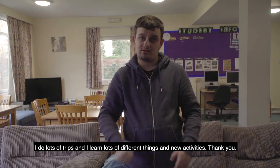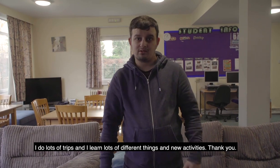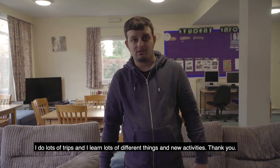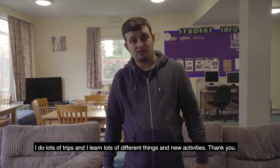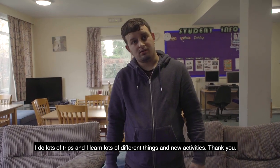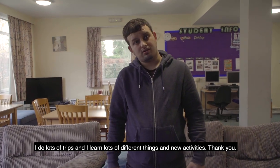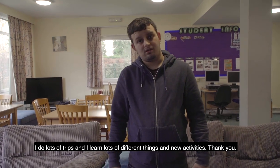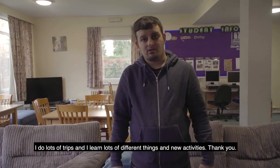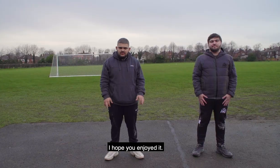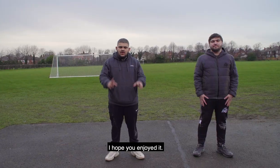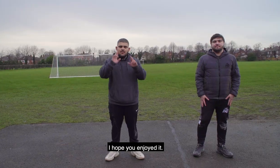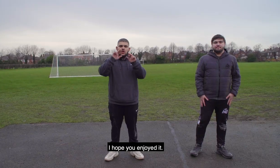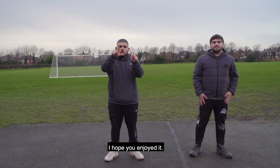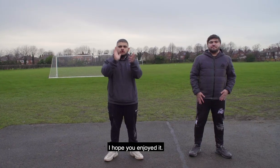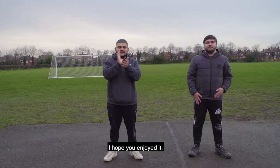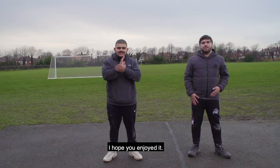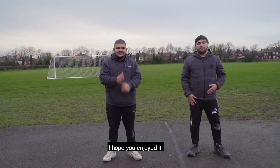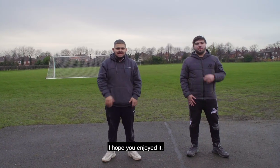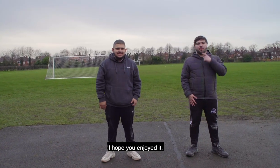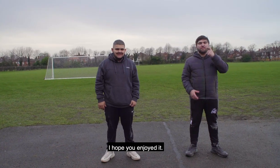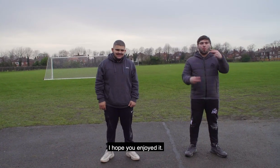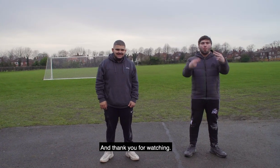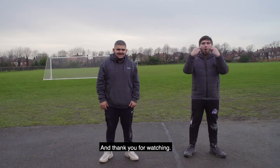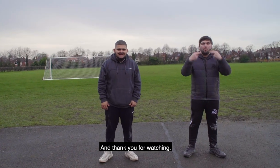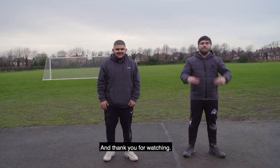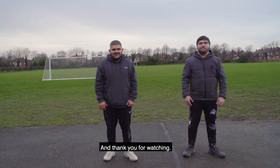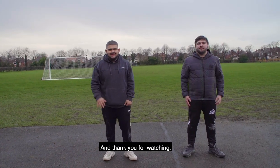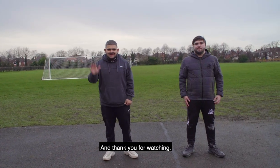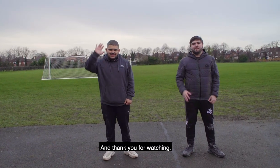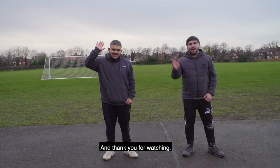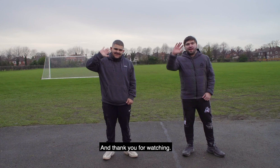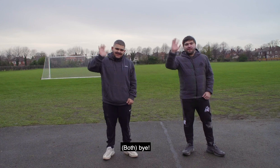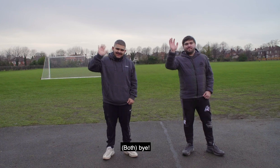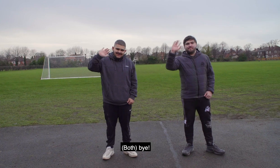Thank you. I hope you enjoyed it and thank you for watching. Bye.